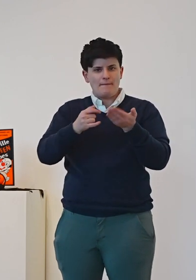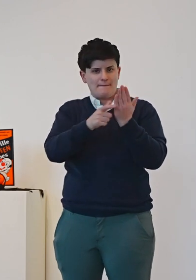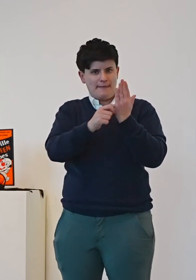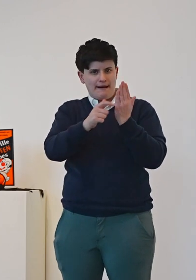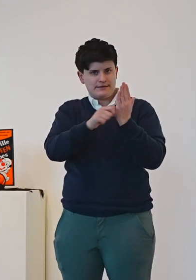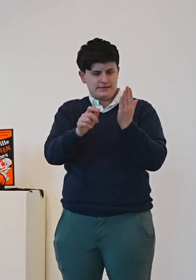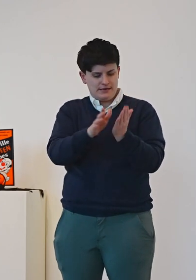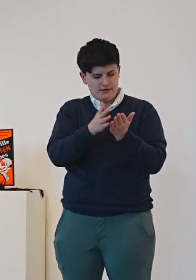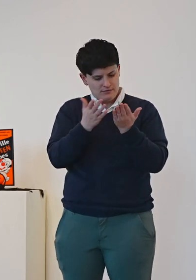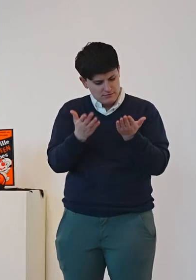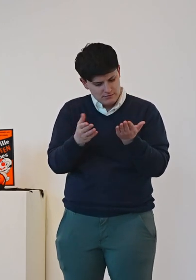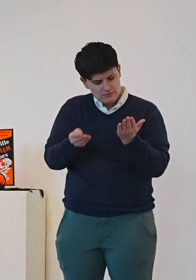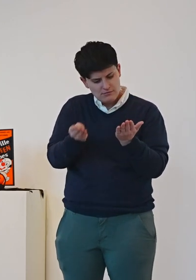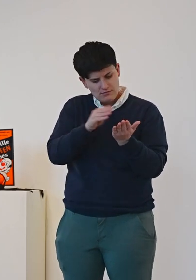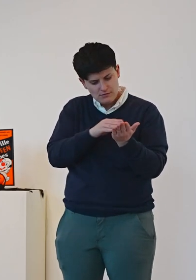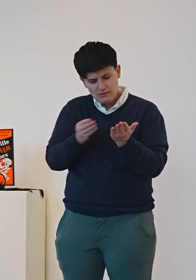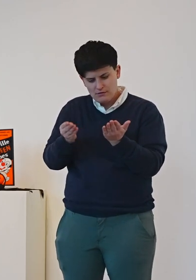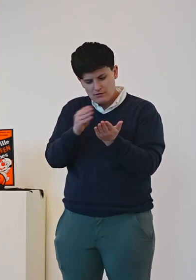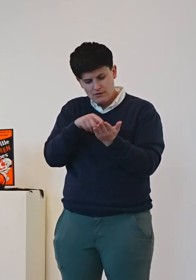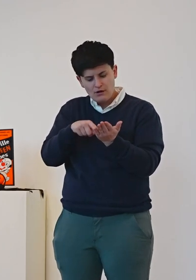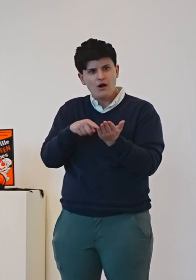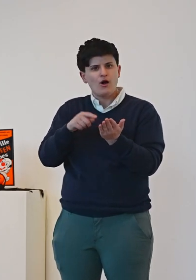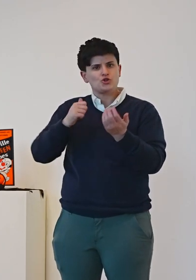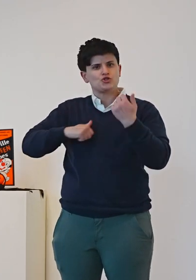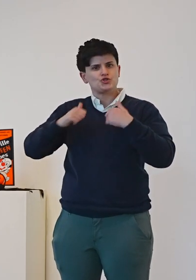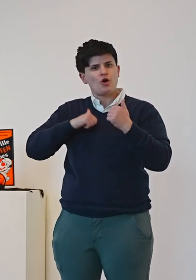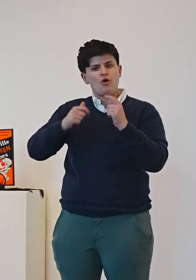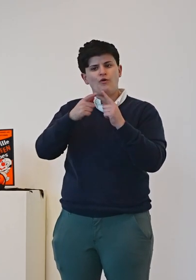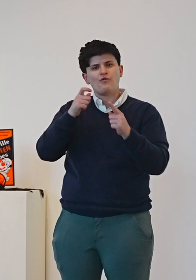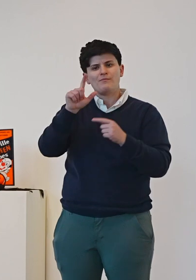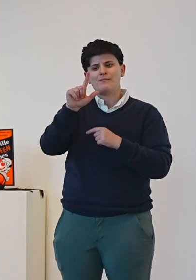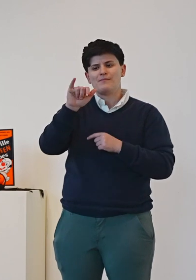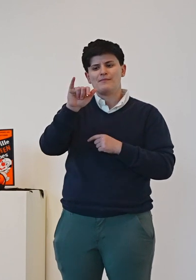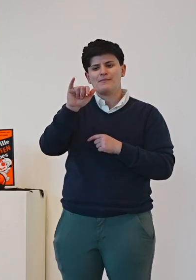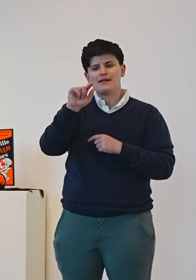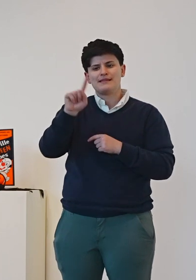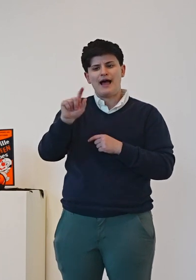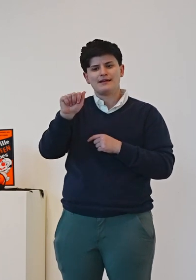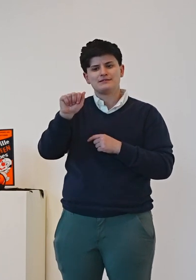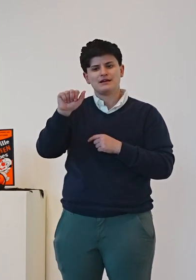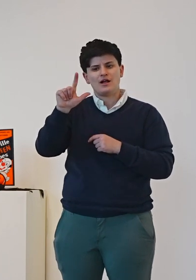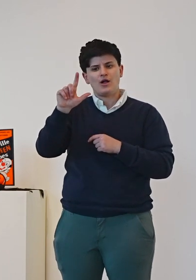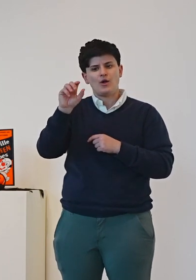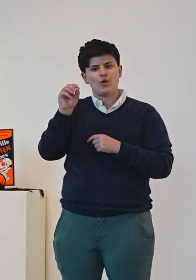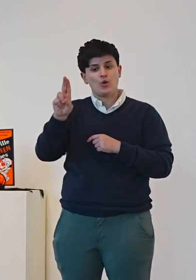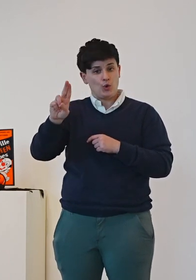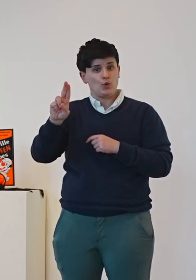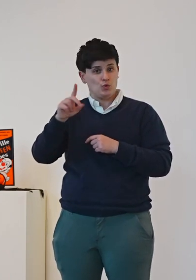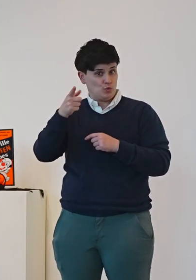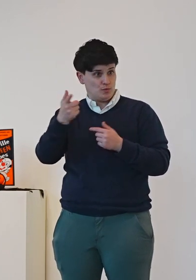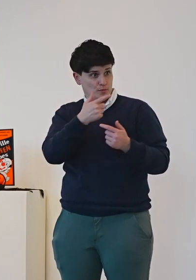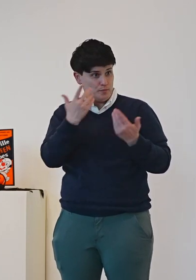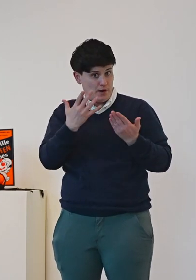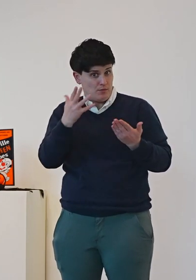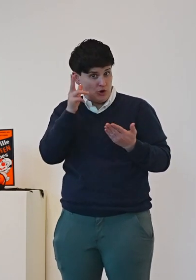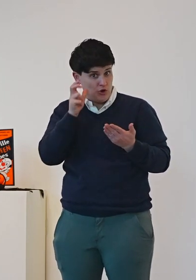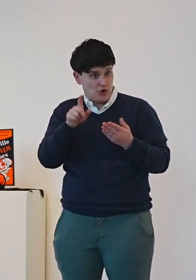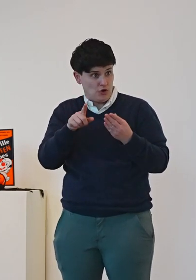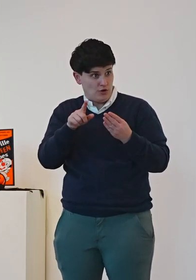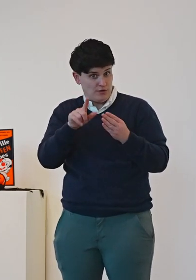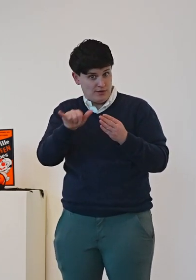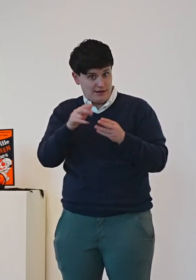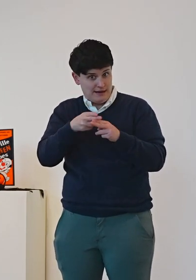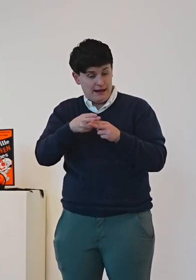show that this woman named Liza Lou had done which I'm sure a lot of people have heard of before she beaded an entire